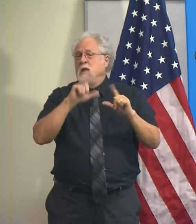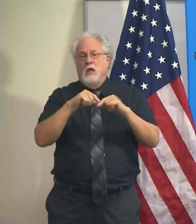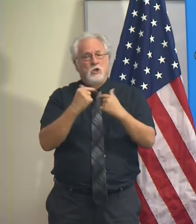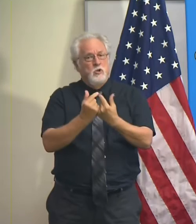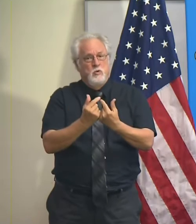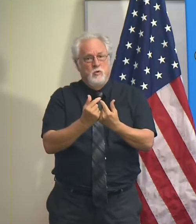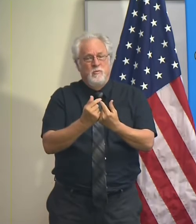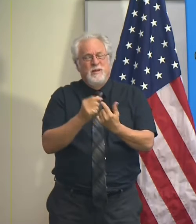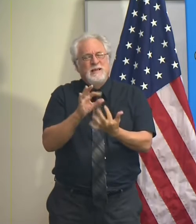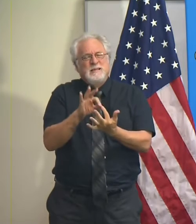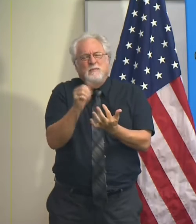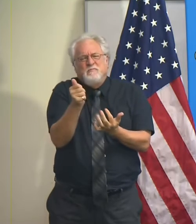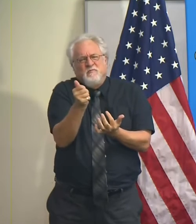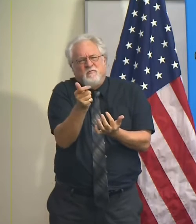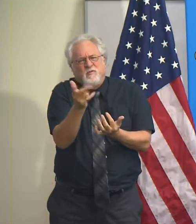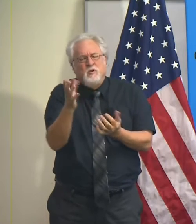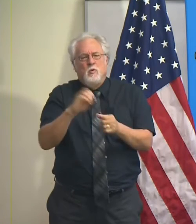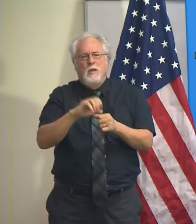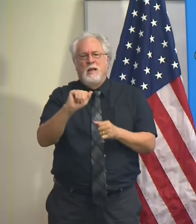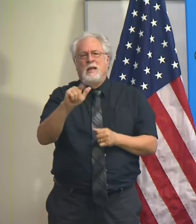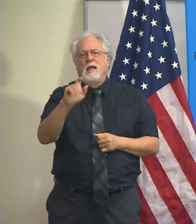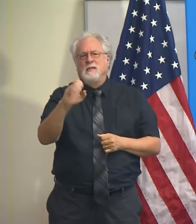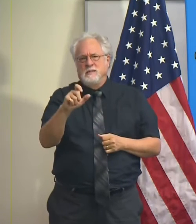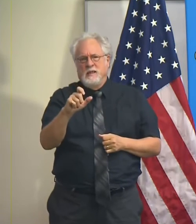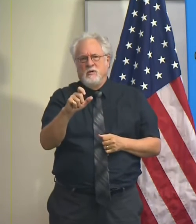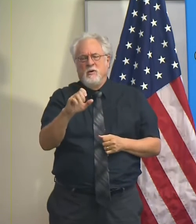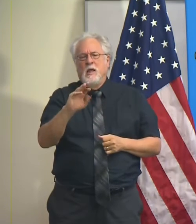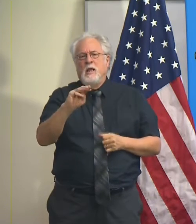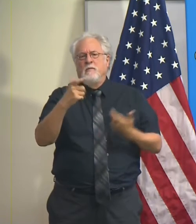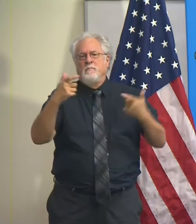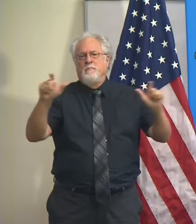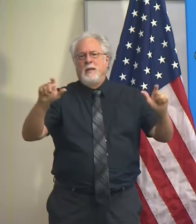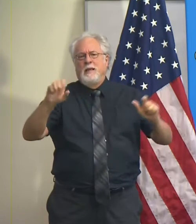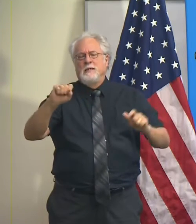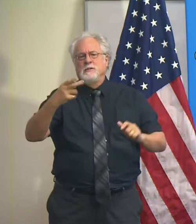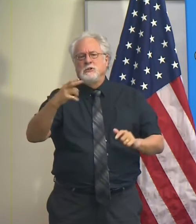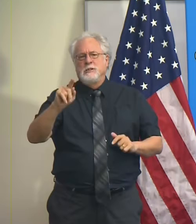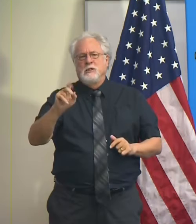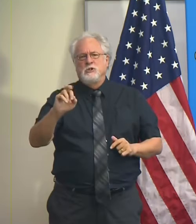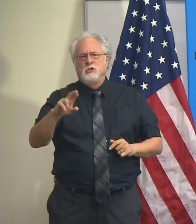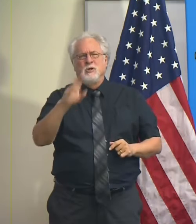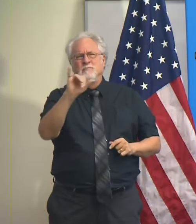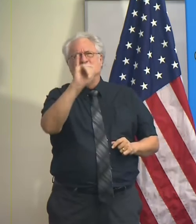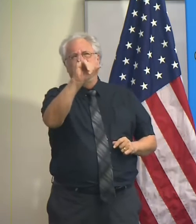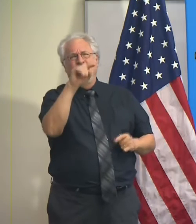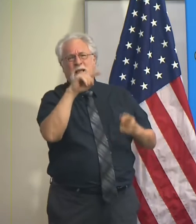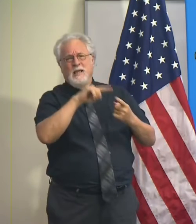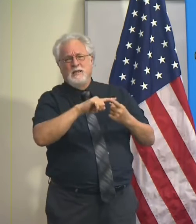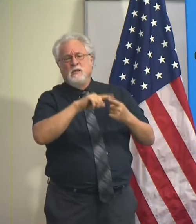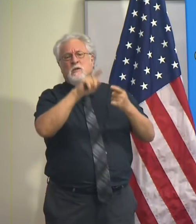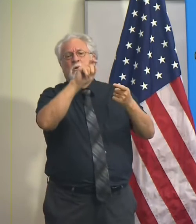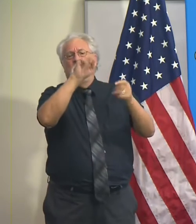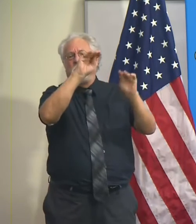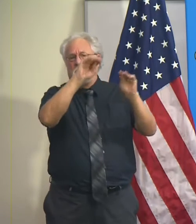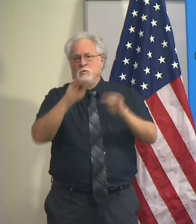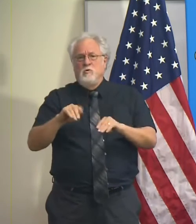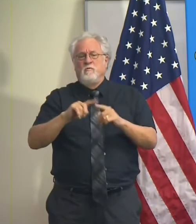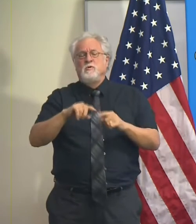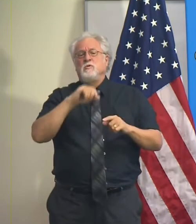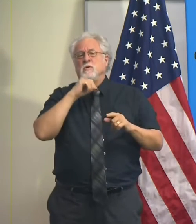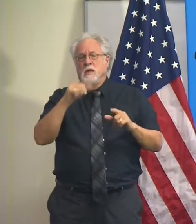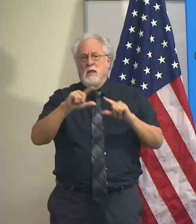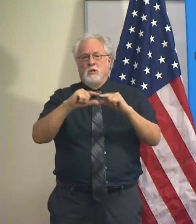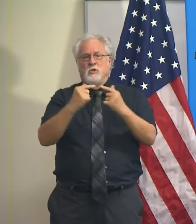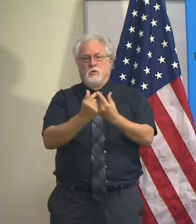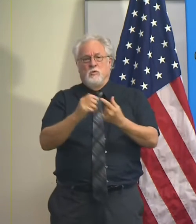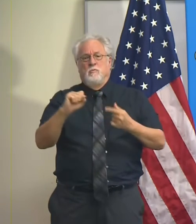except for just a handful in the Alexandria mega-shelter, and they only stay there until they can be transitioned into a non-congregant